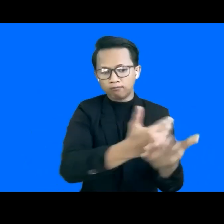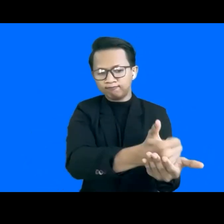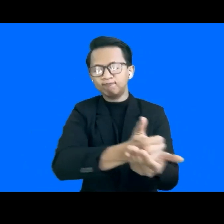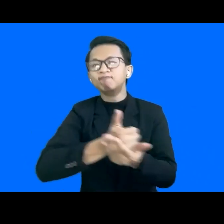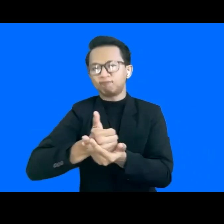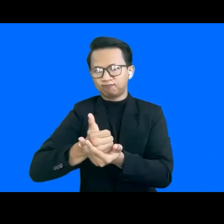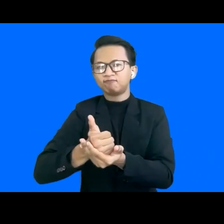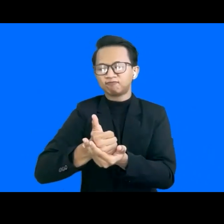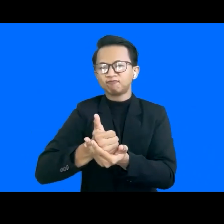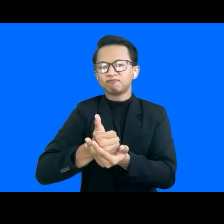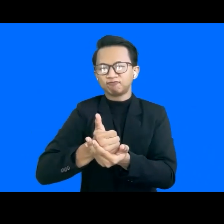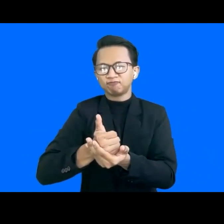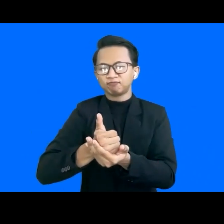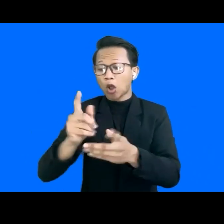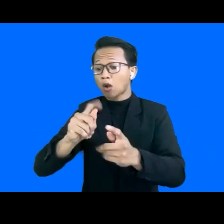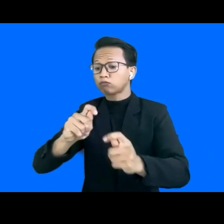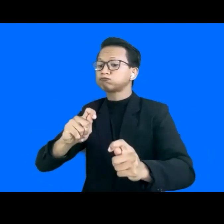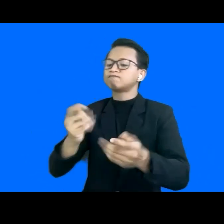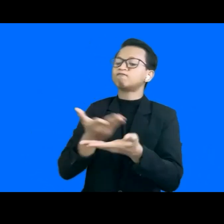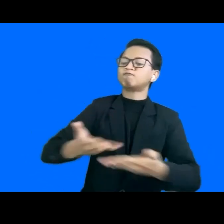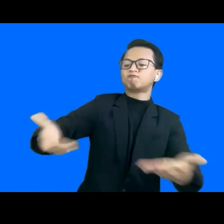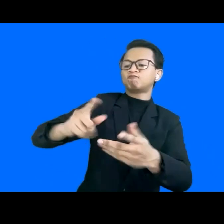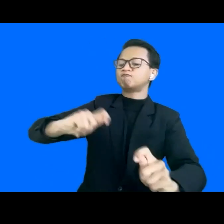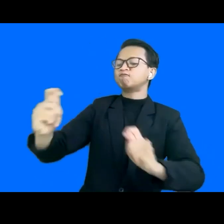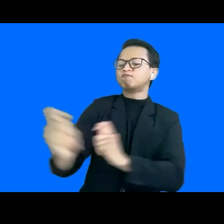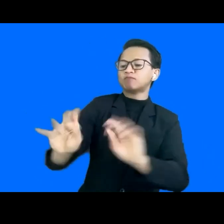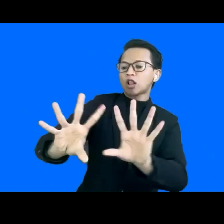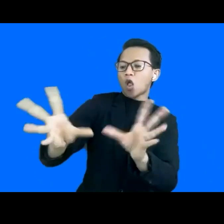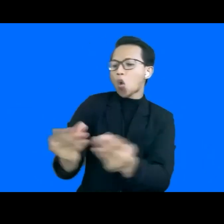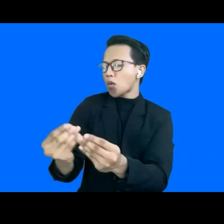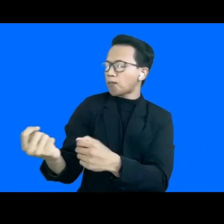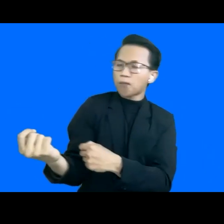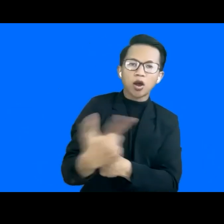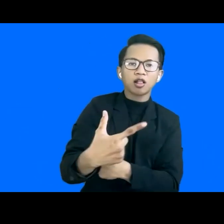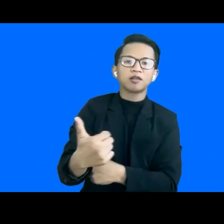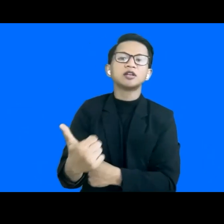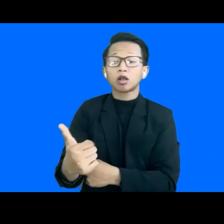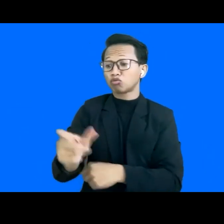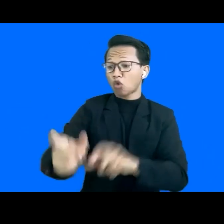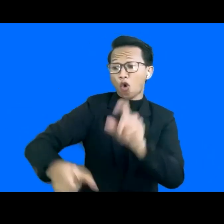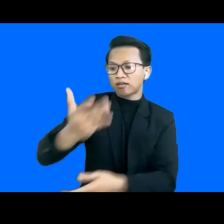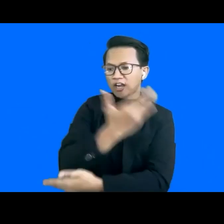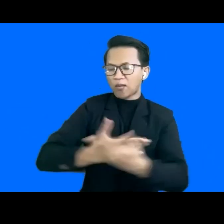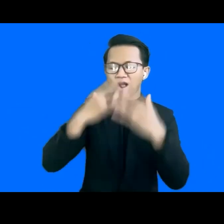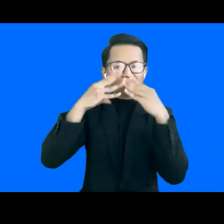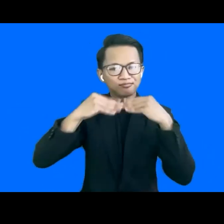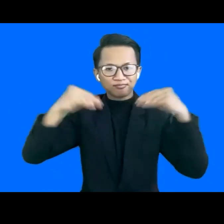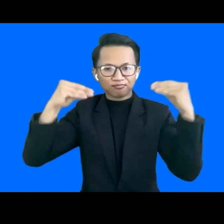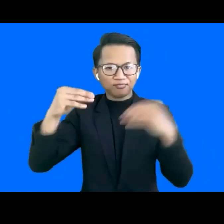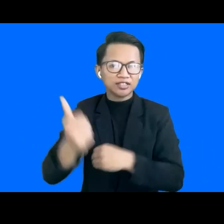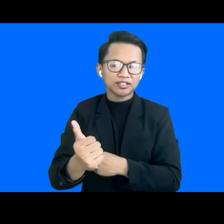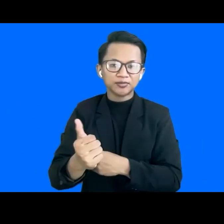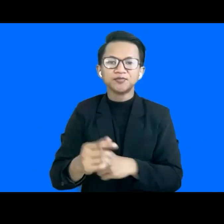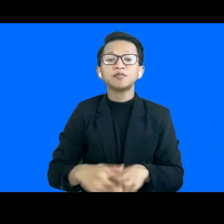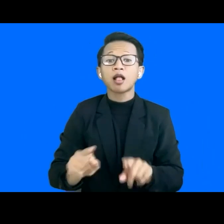the changing in the more inclusive environment for people with disabilities but